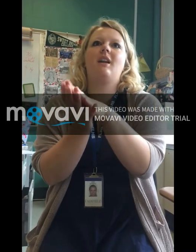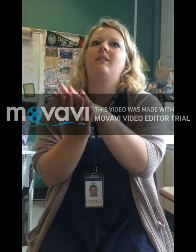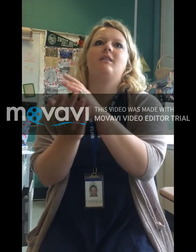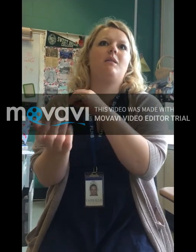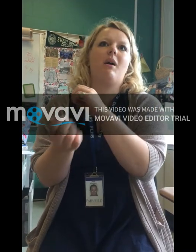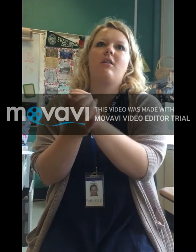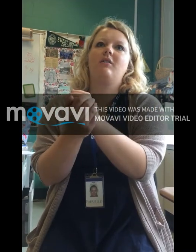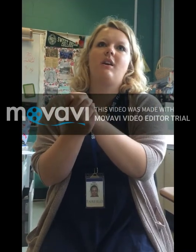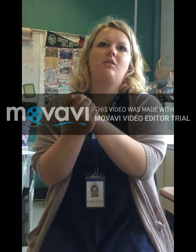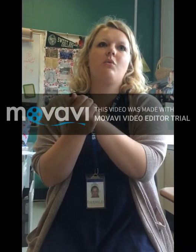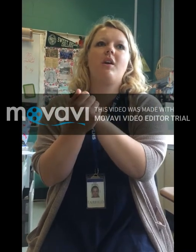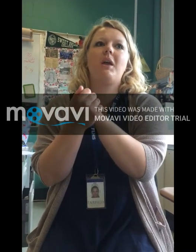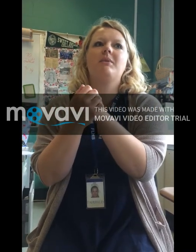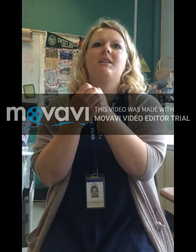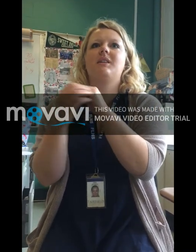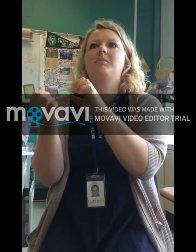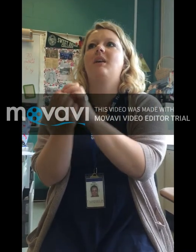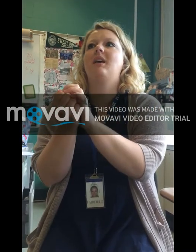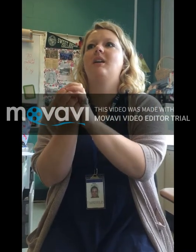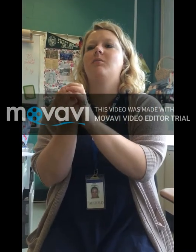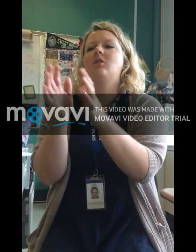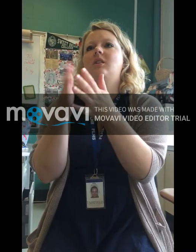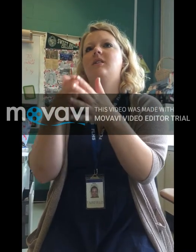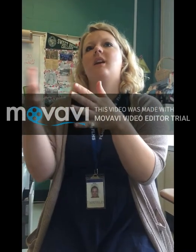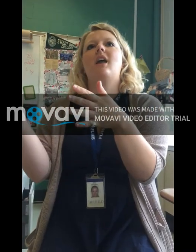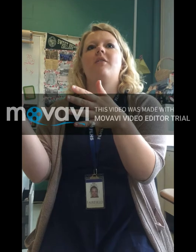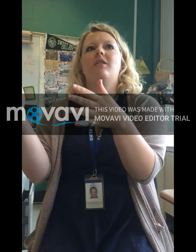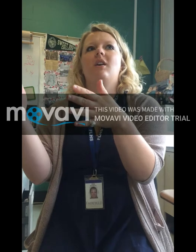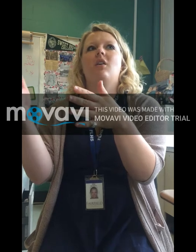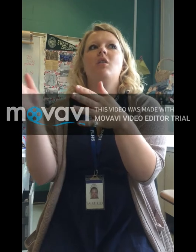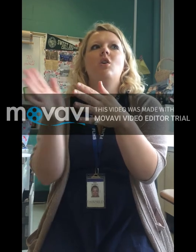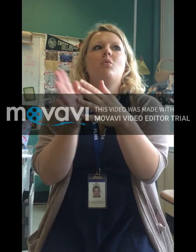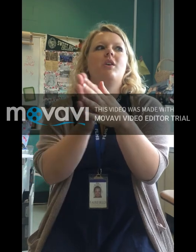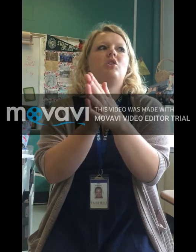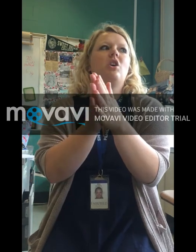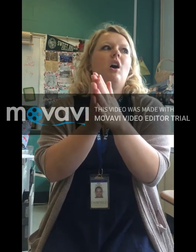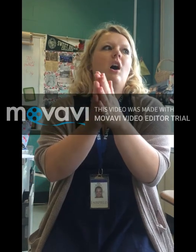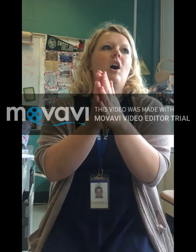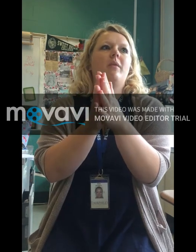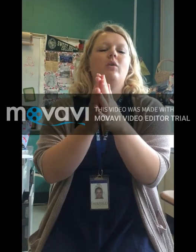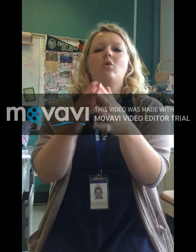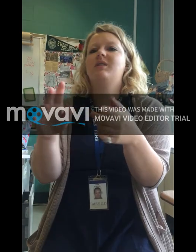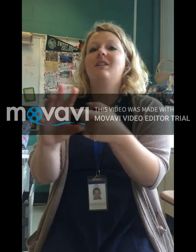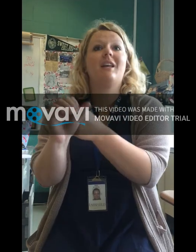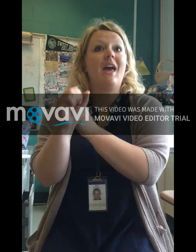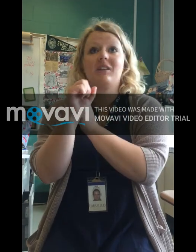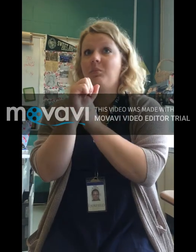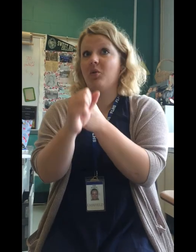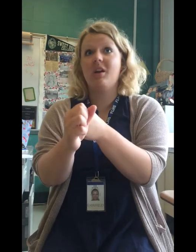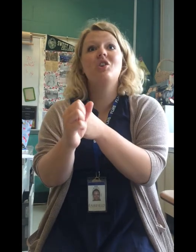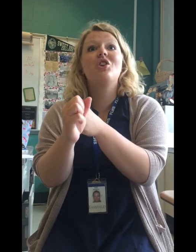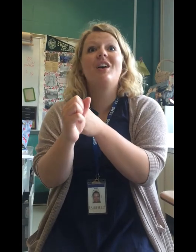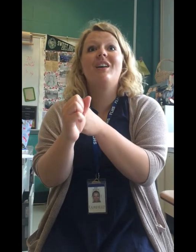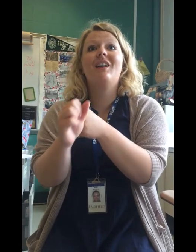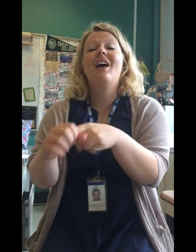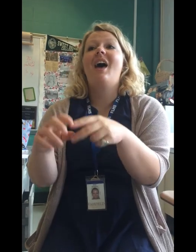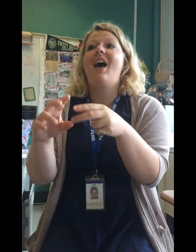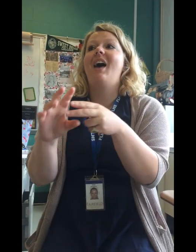connected to modern day. So we're able to explain, especially in the second half of the year, which goes into exploration and